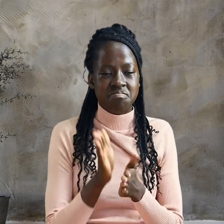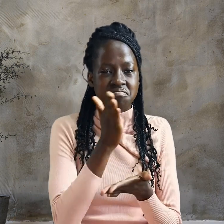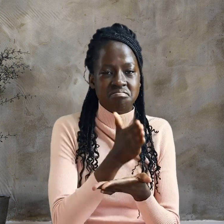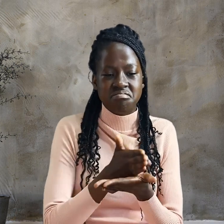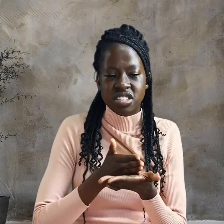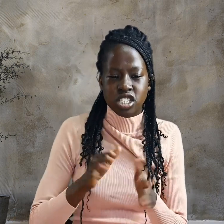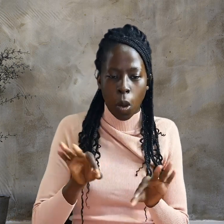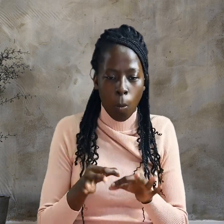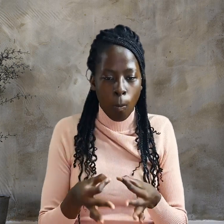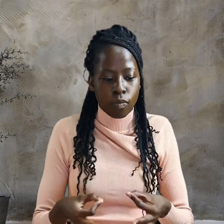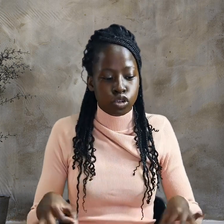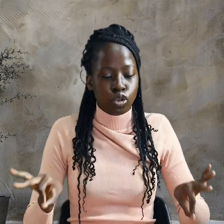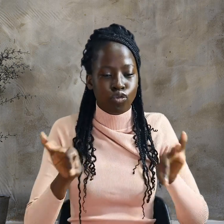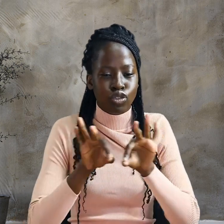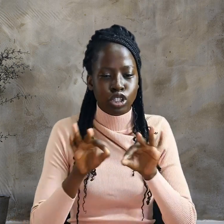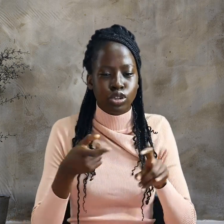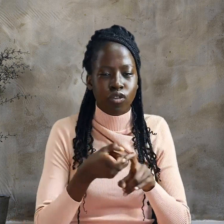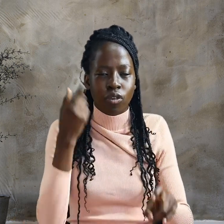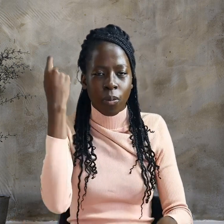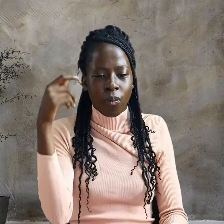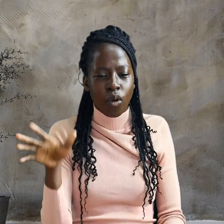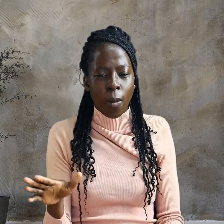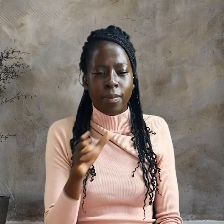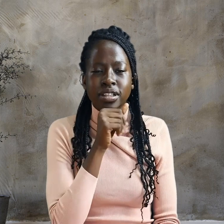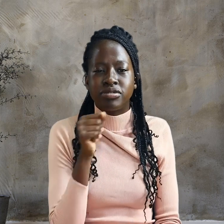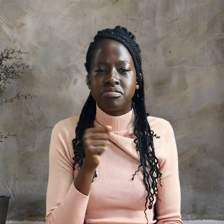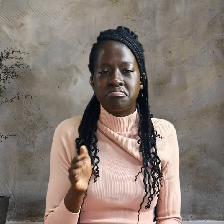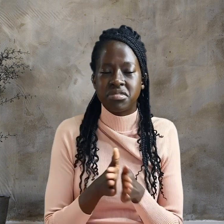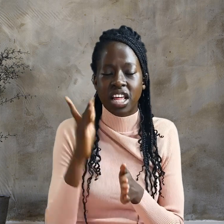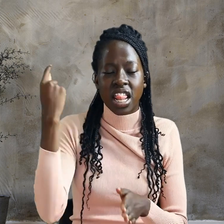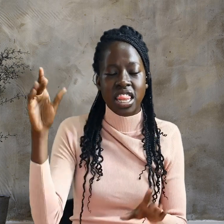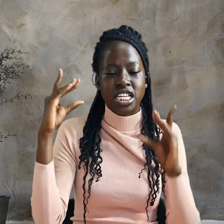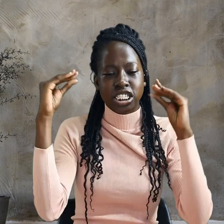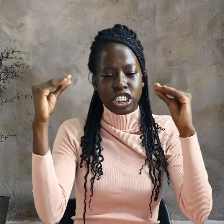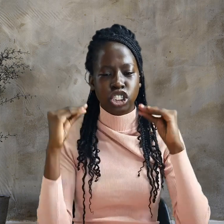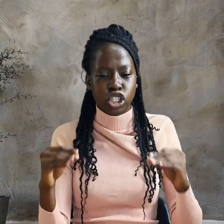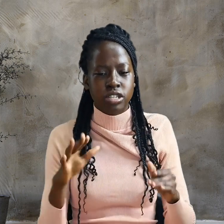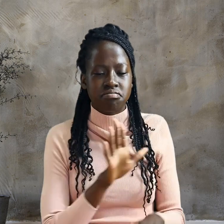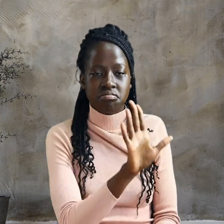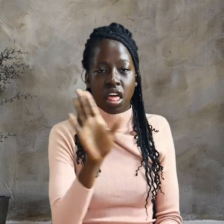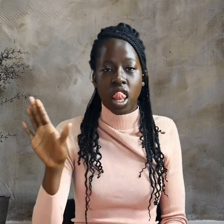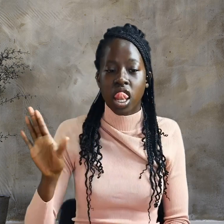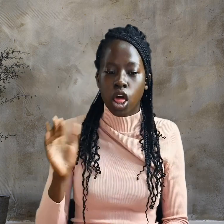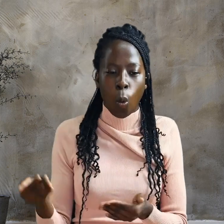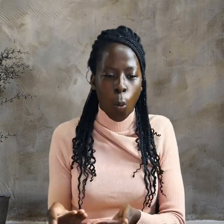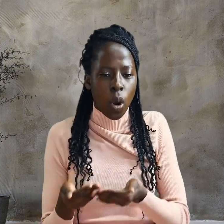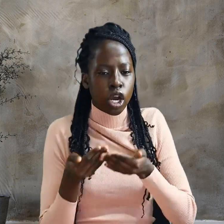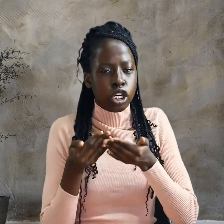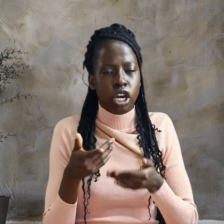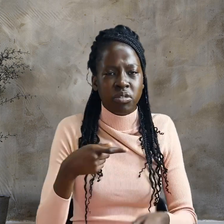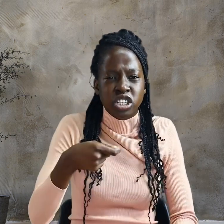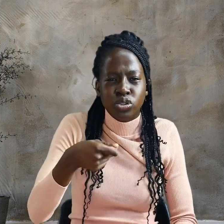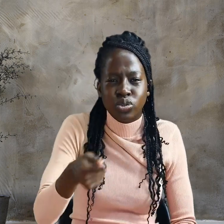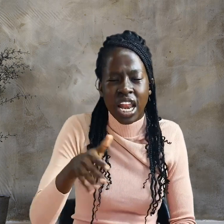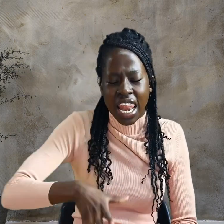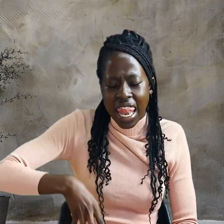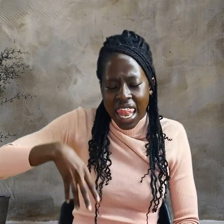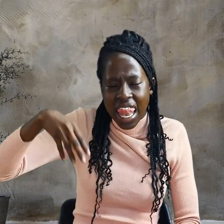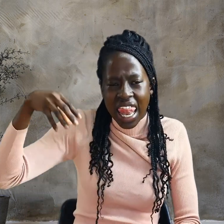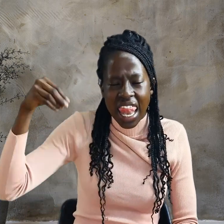from the chief priests and the Pharisees. They were carrying torches, lanterns,